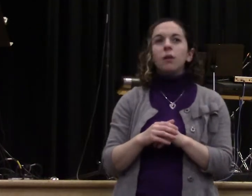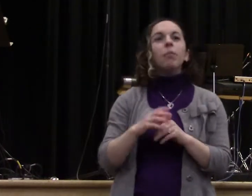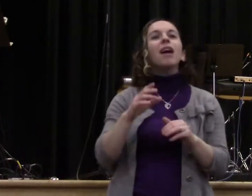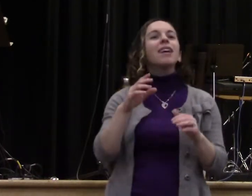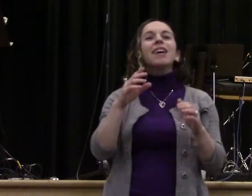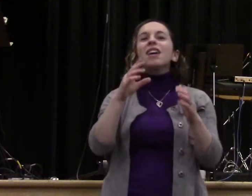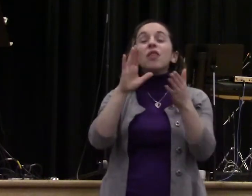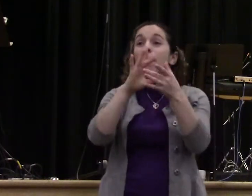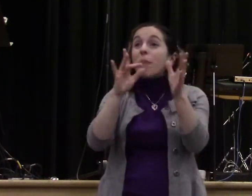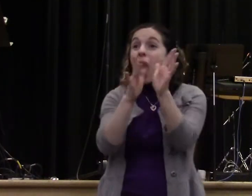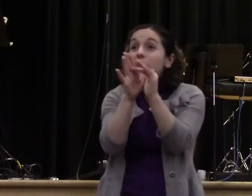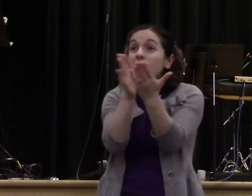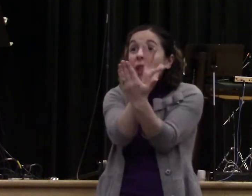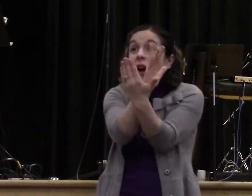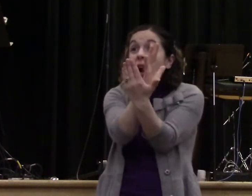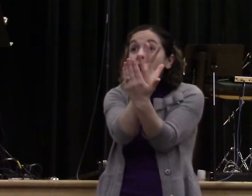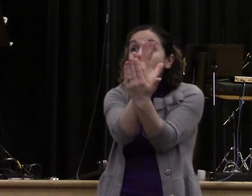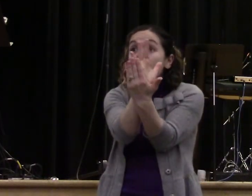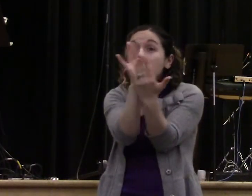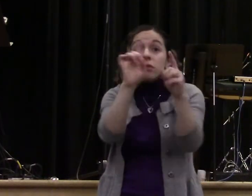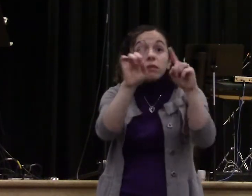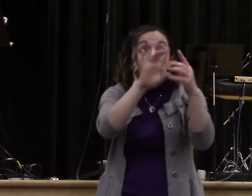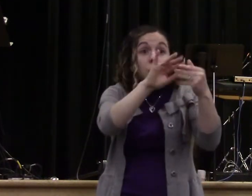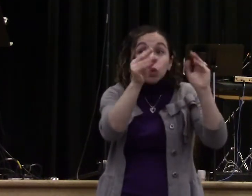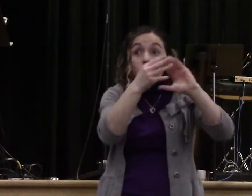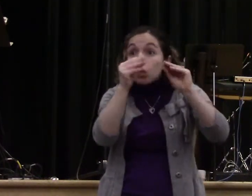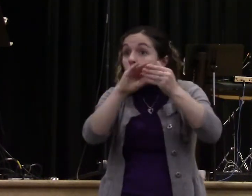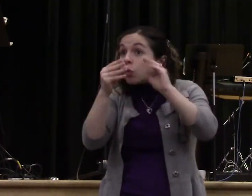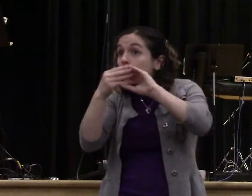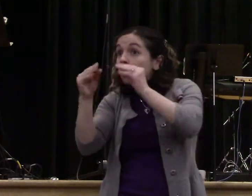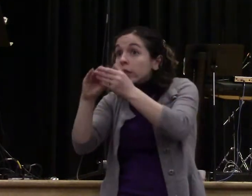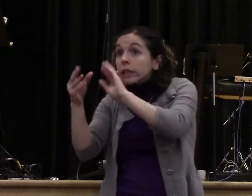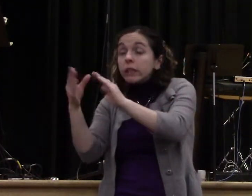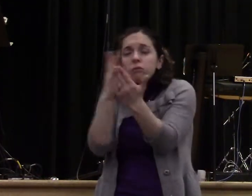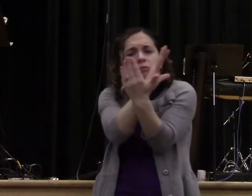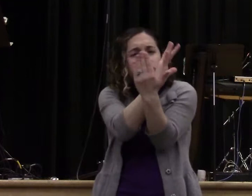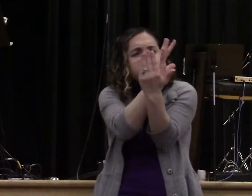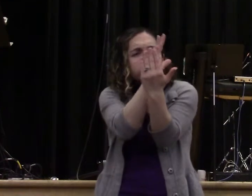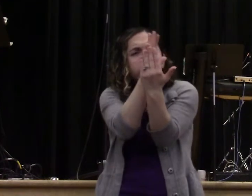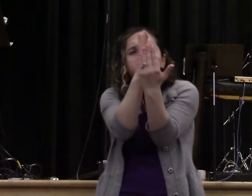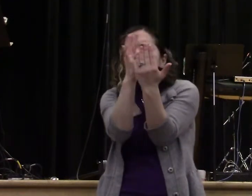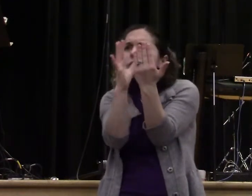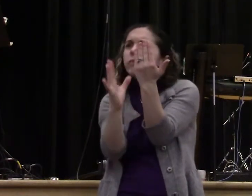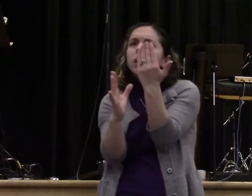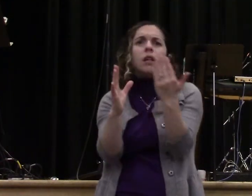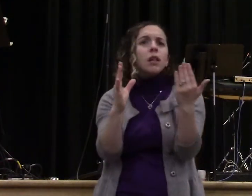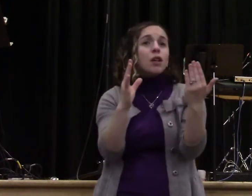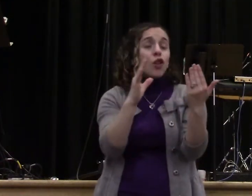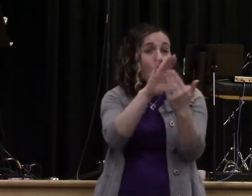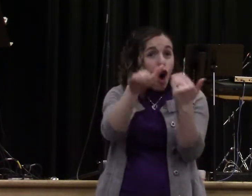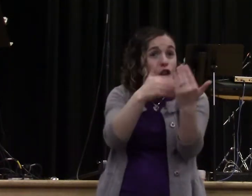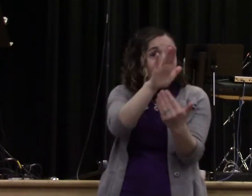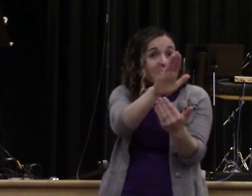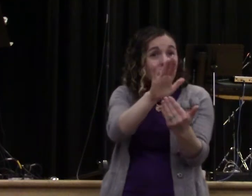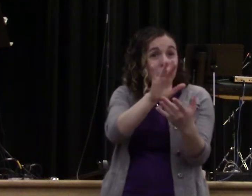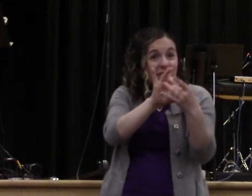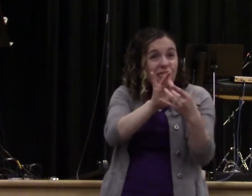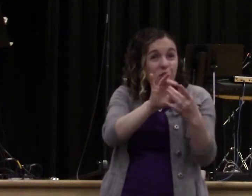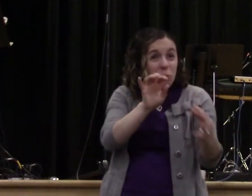there's no, you can't find any sin in his life. How many people know Joseph walked right and integrity throughout his whole life